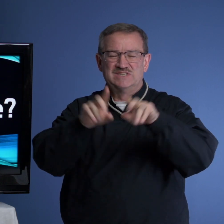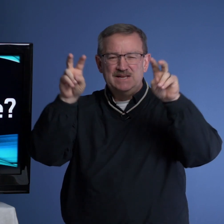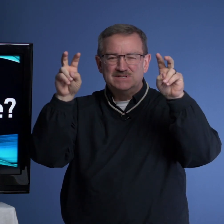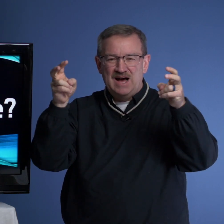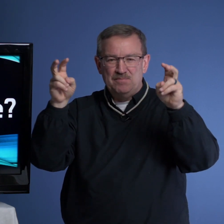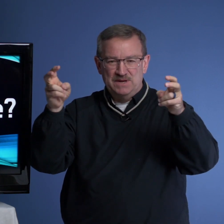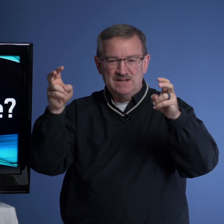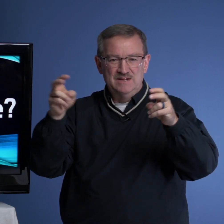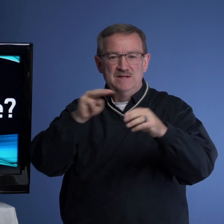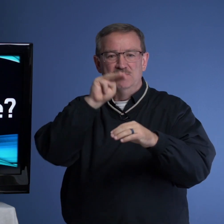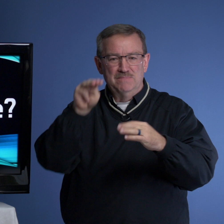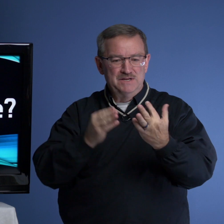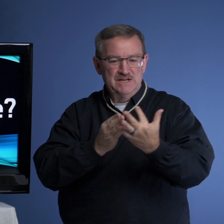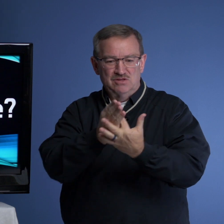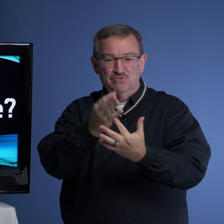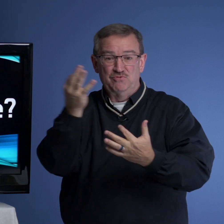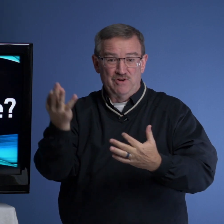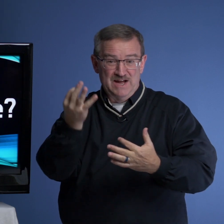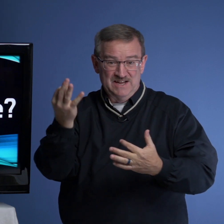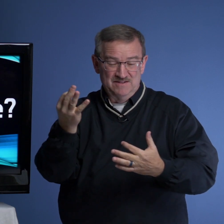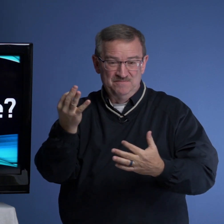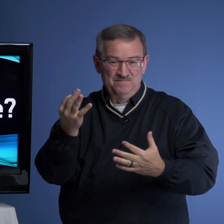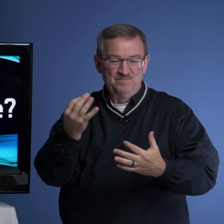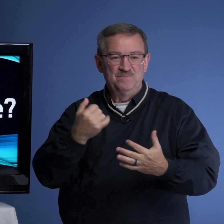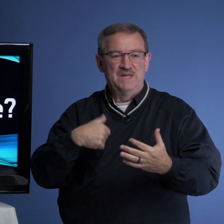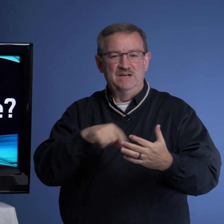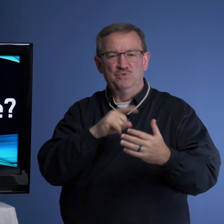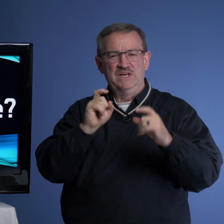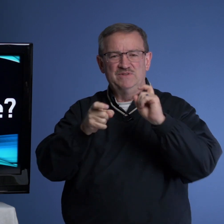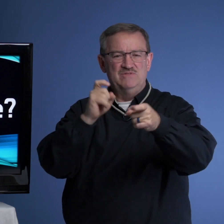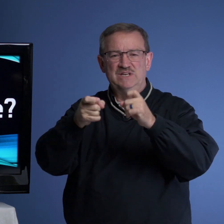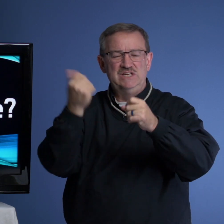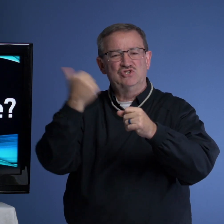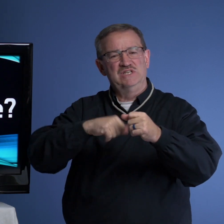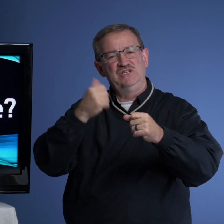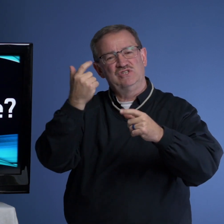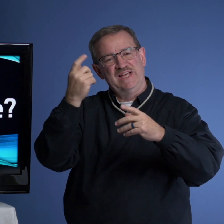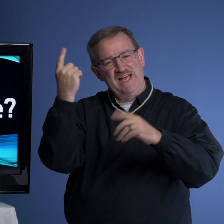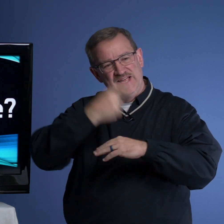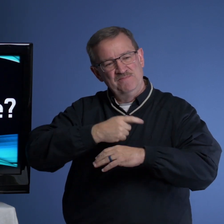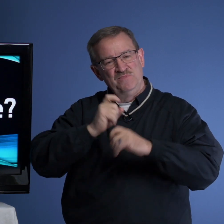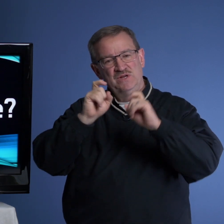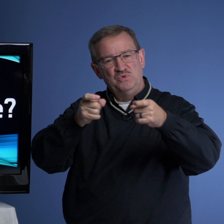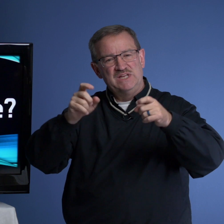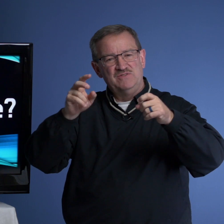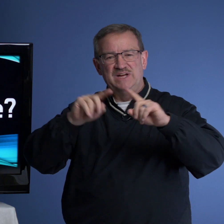same topic Monday through Friday. And we have given each day, we give a